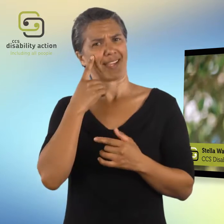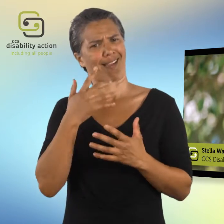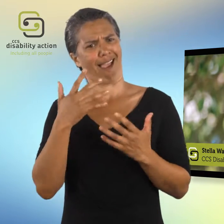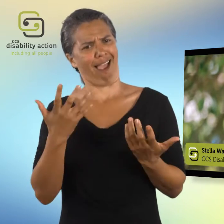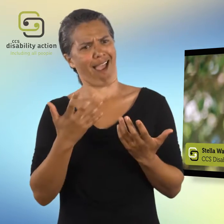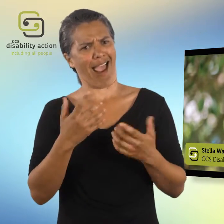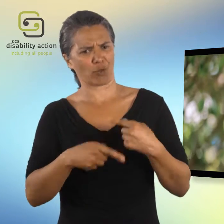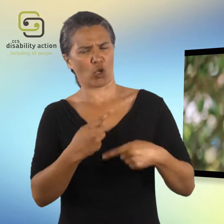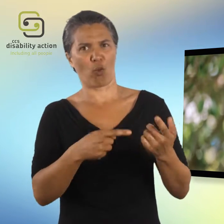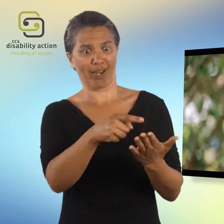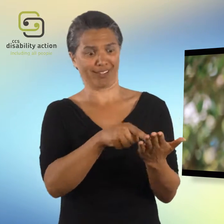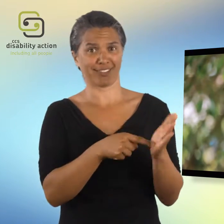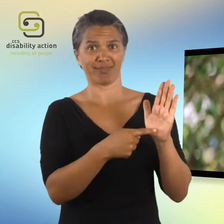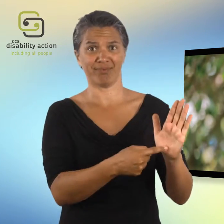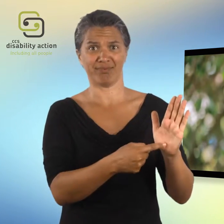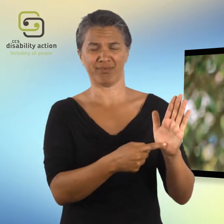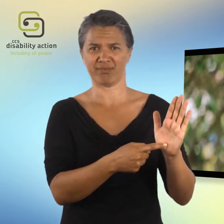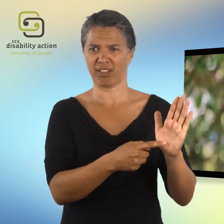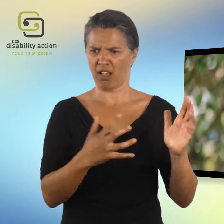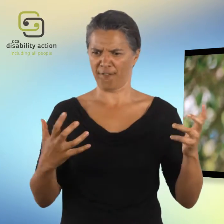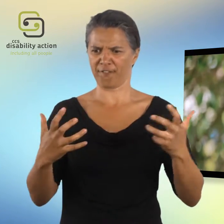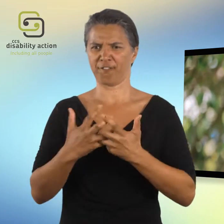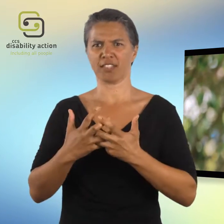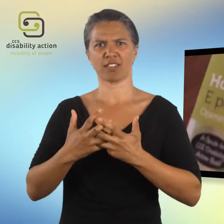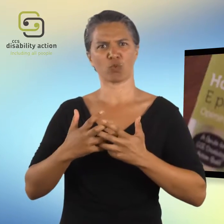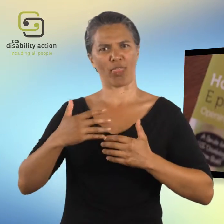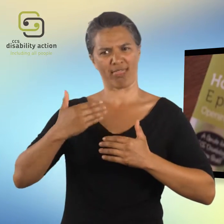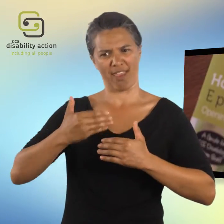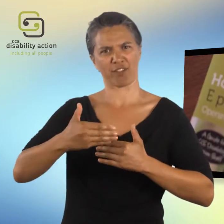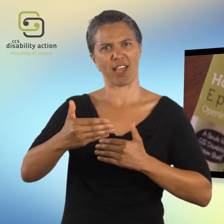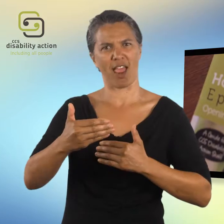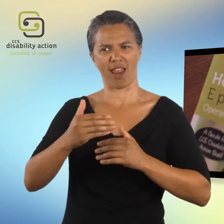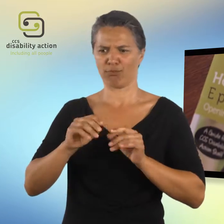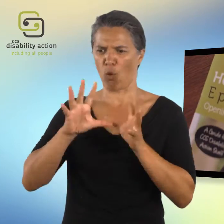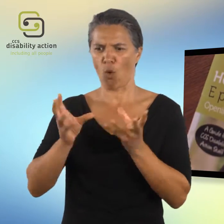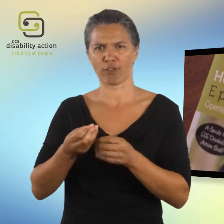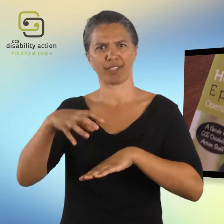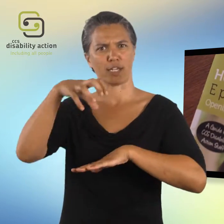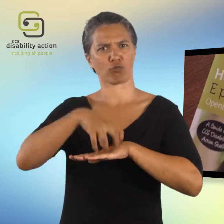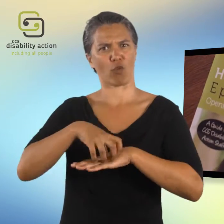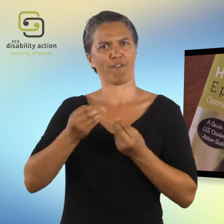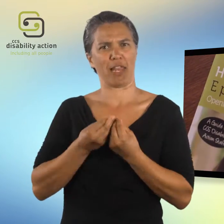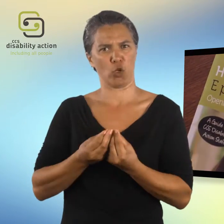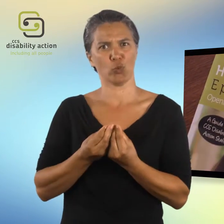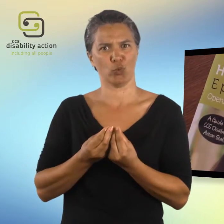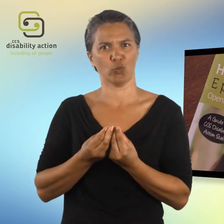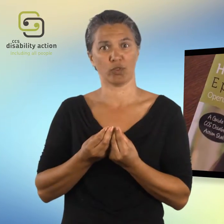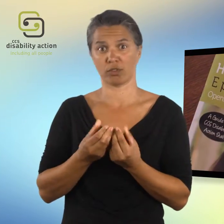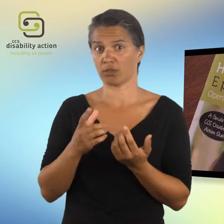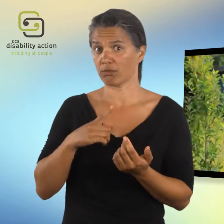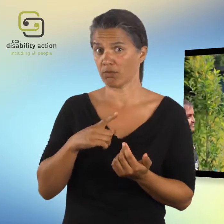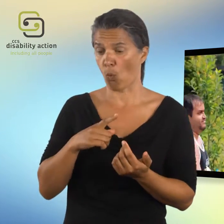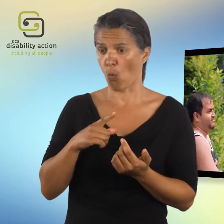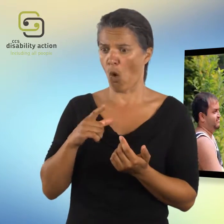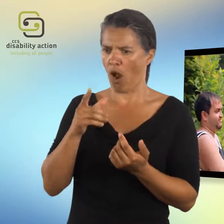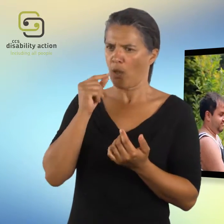tool in our day-to-day work with people fits really well with our overall organisational values in that it